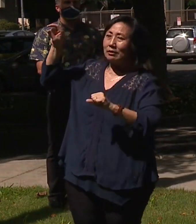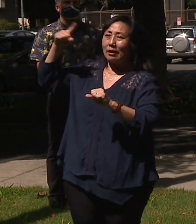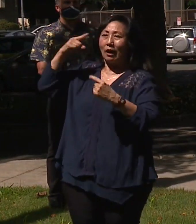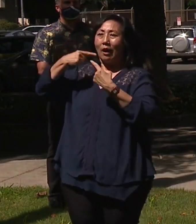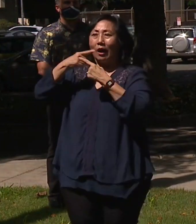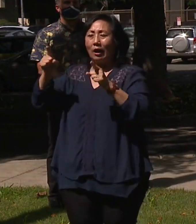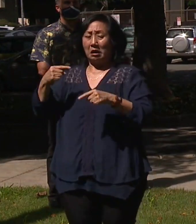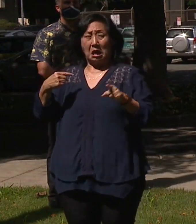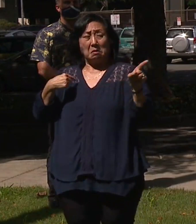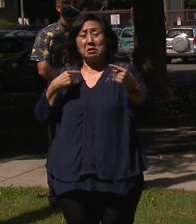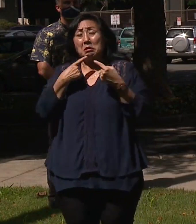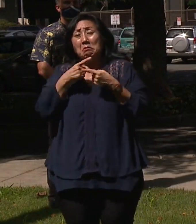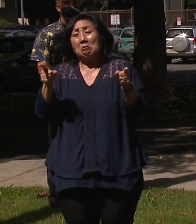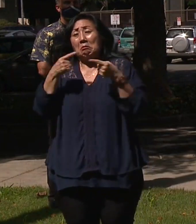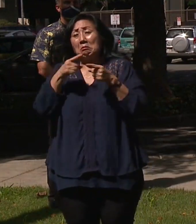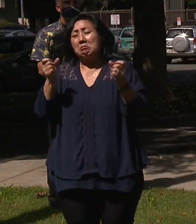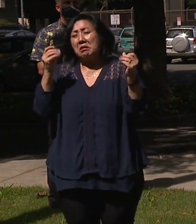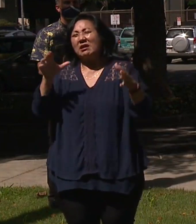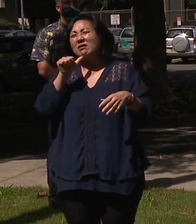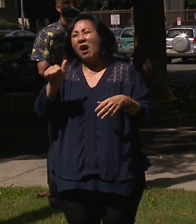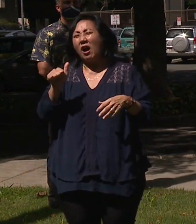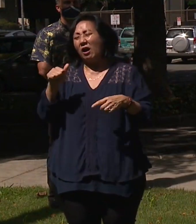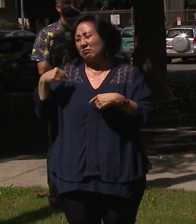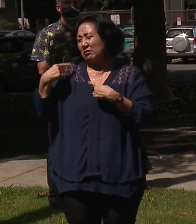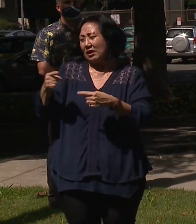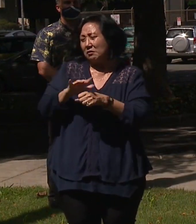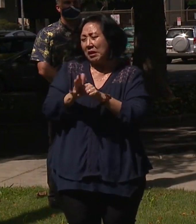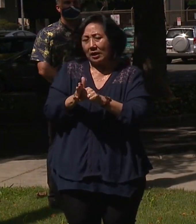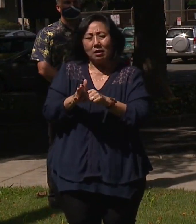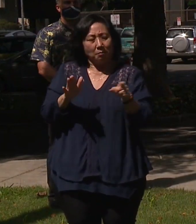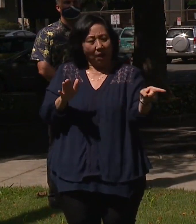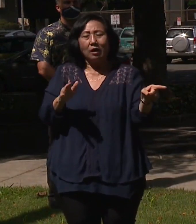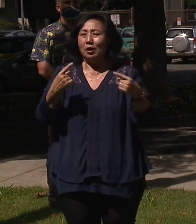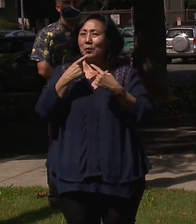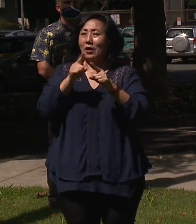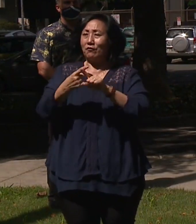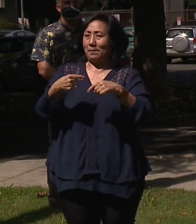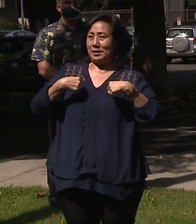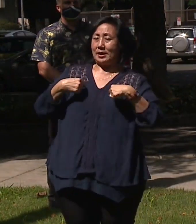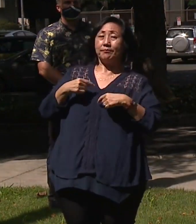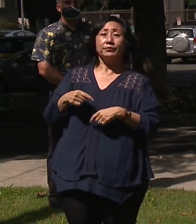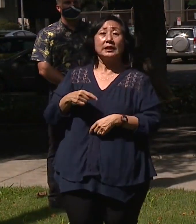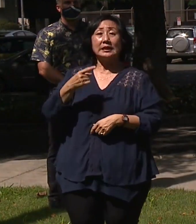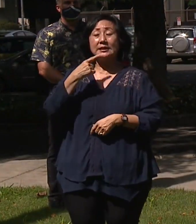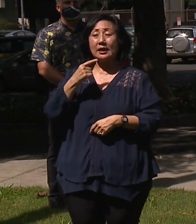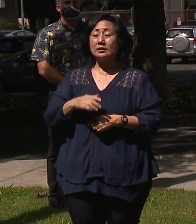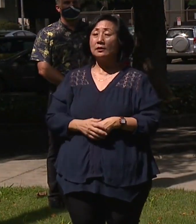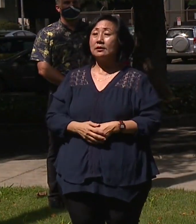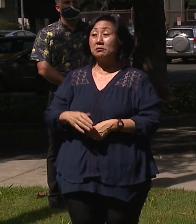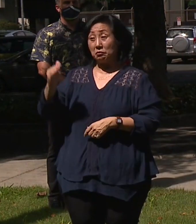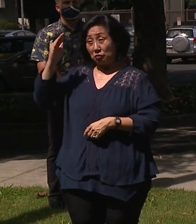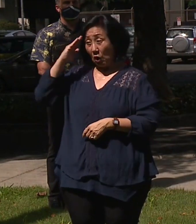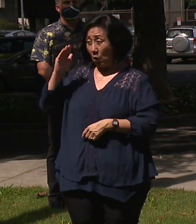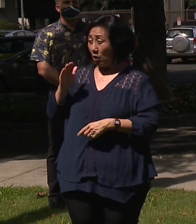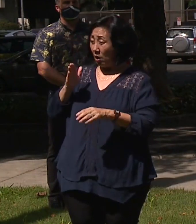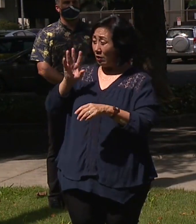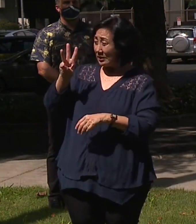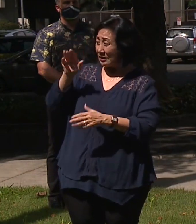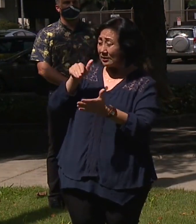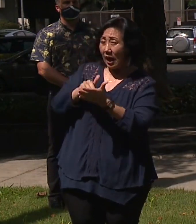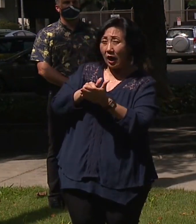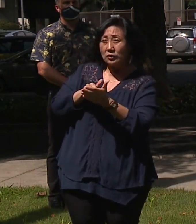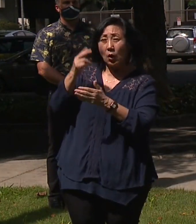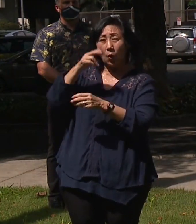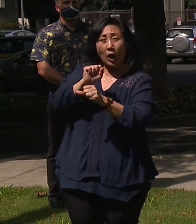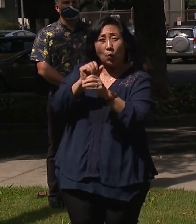I've not done too many since the pandemic hit. But one of the warehouses says, whereas more than 6,000 Hawaii